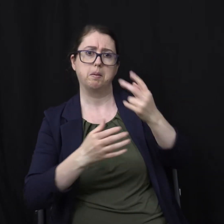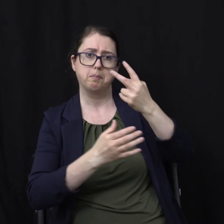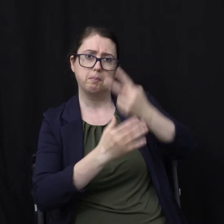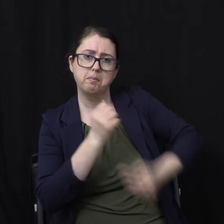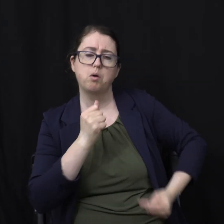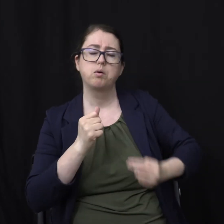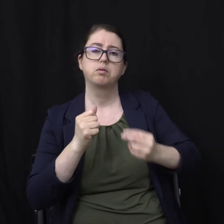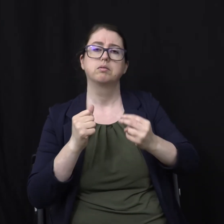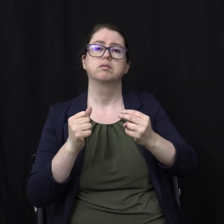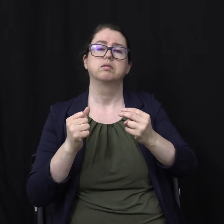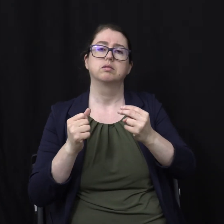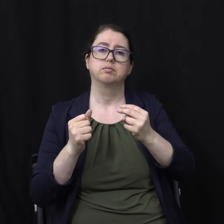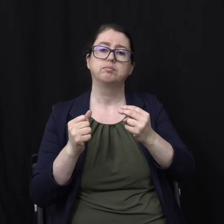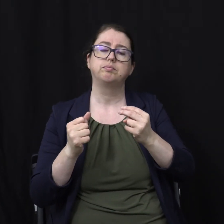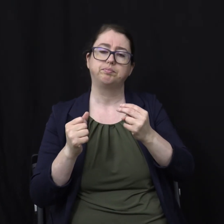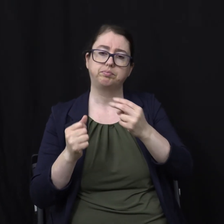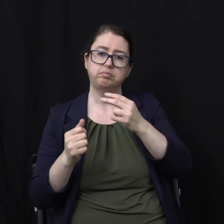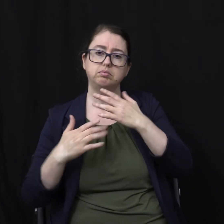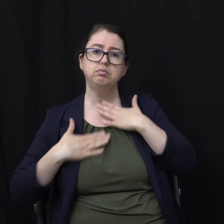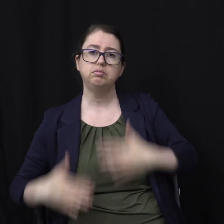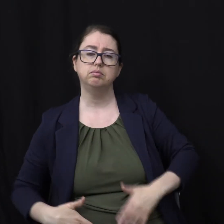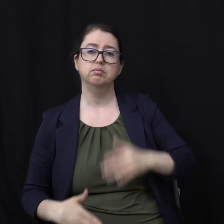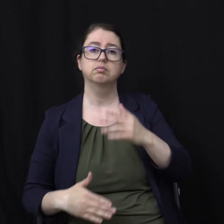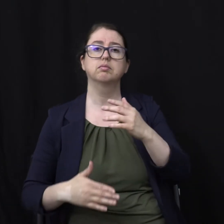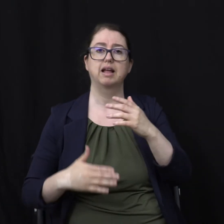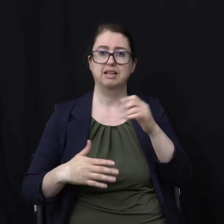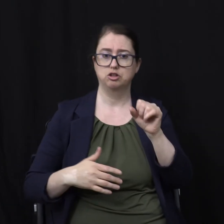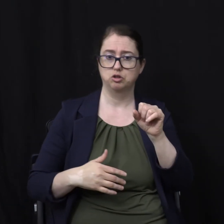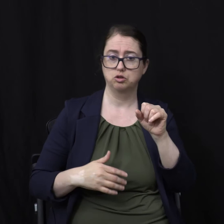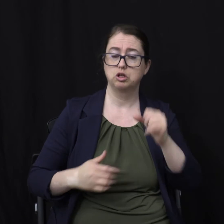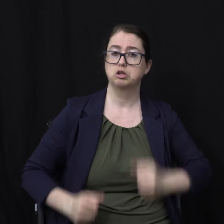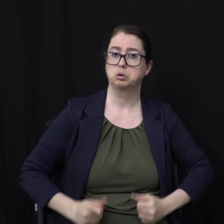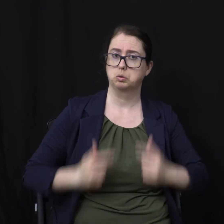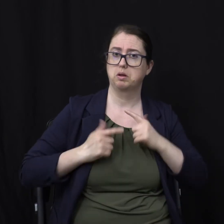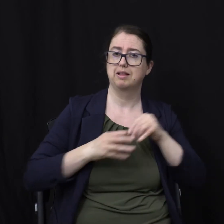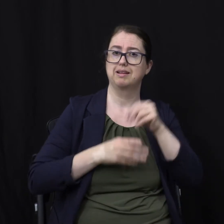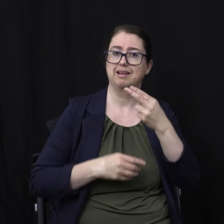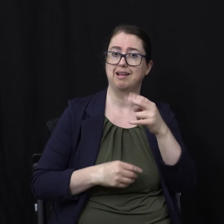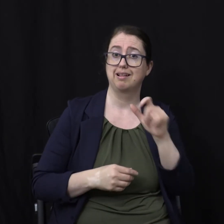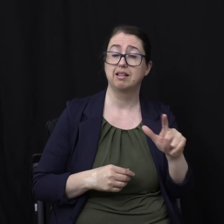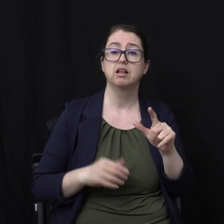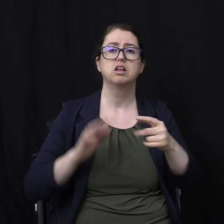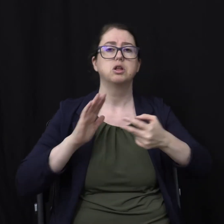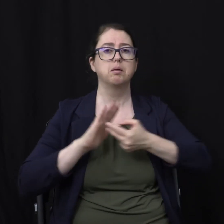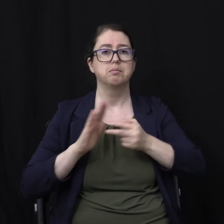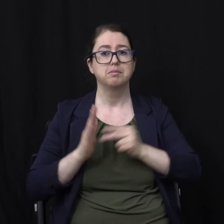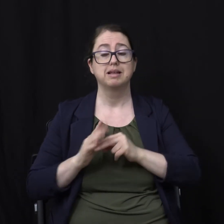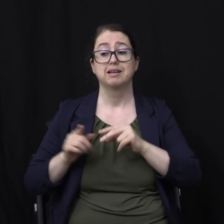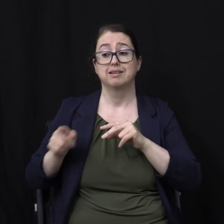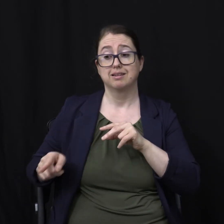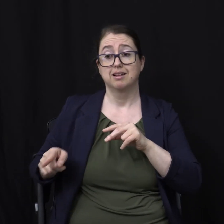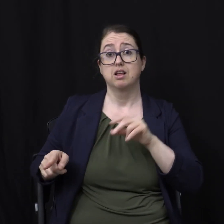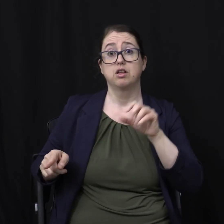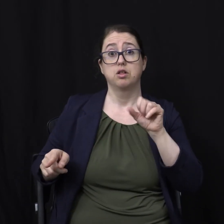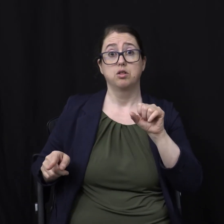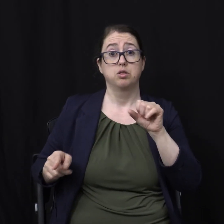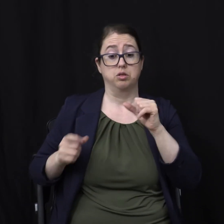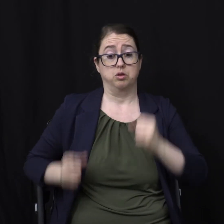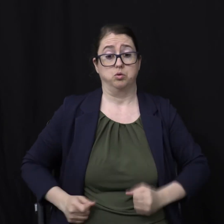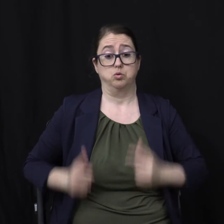soul And body in hell So according to Jesus The soul of the wicked Will be destroyed in hell And you might